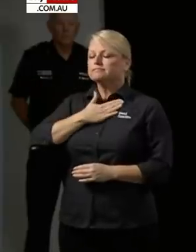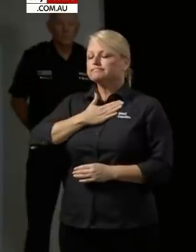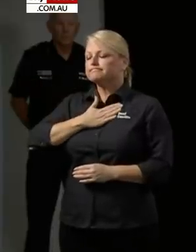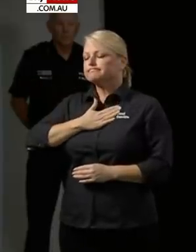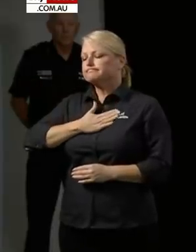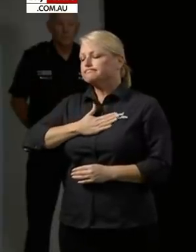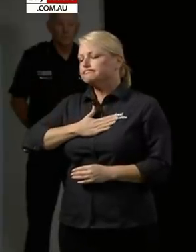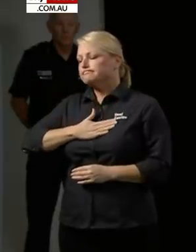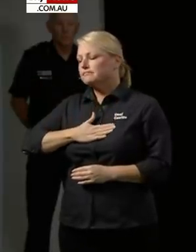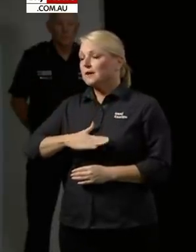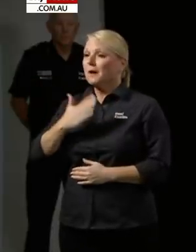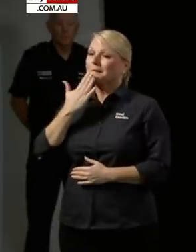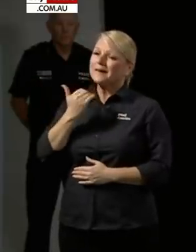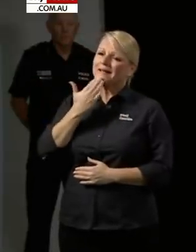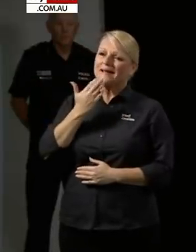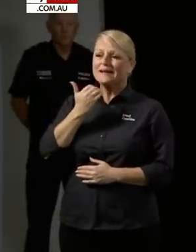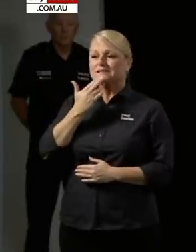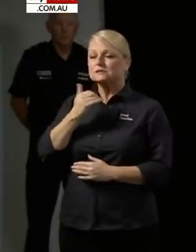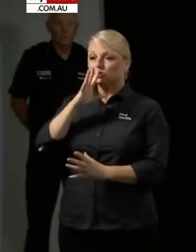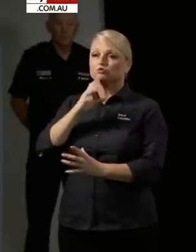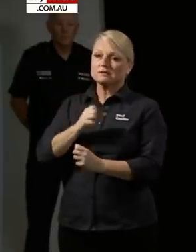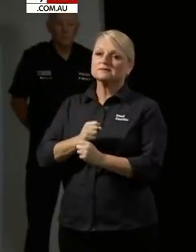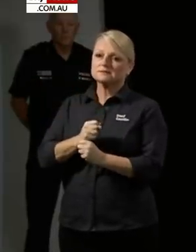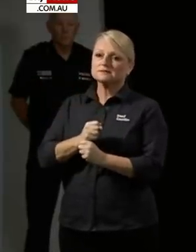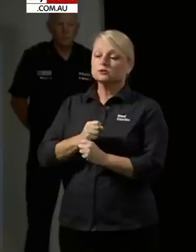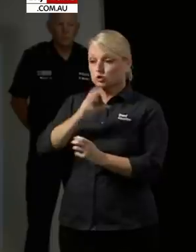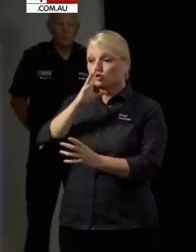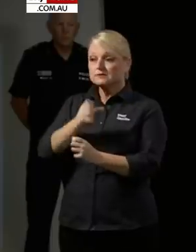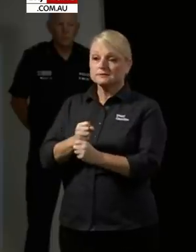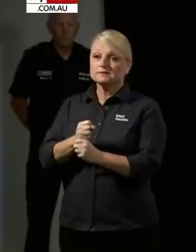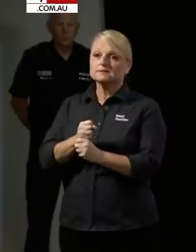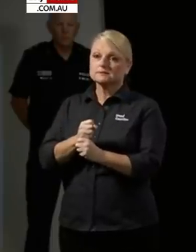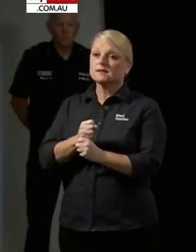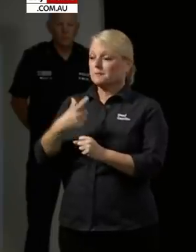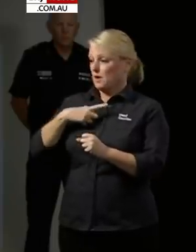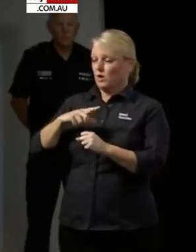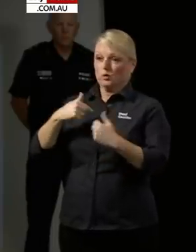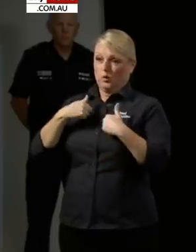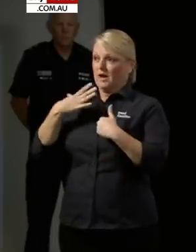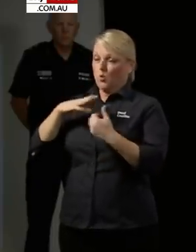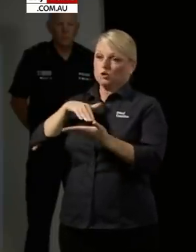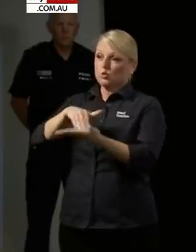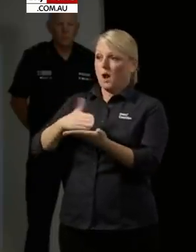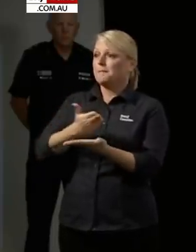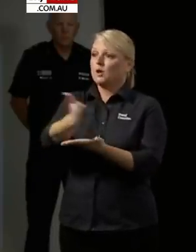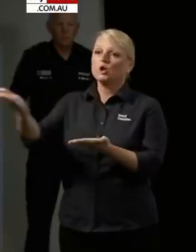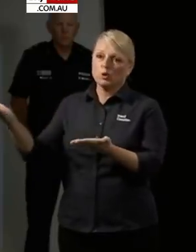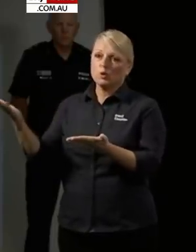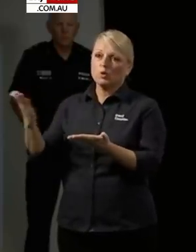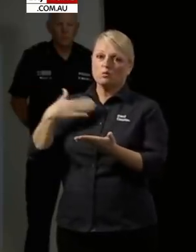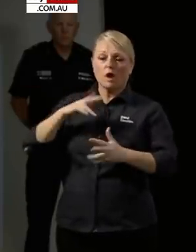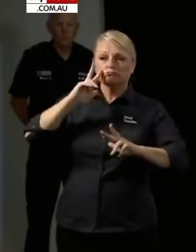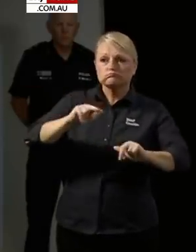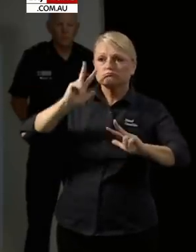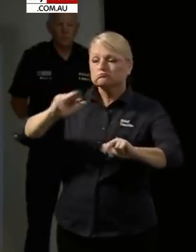to be calm and to trust in people that are there to support you. We all need to look after each other.